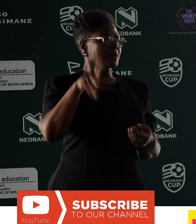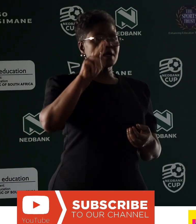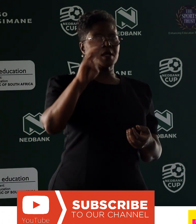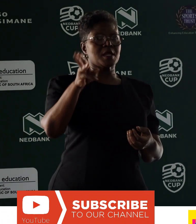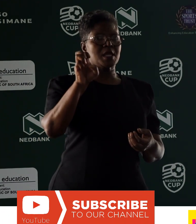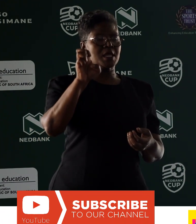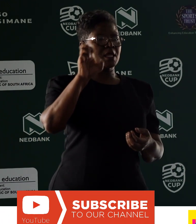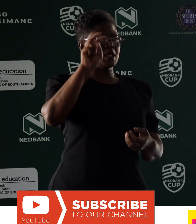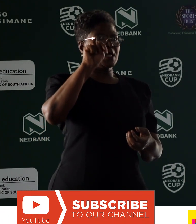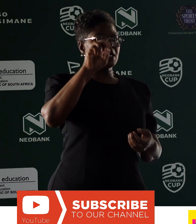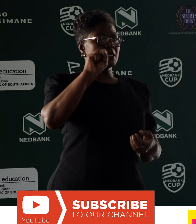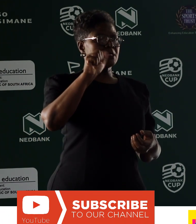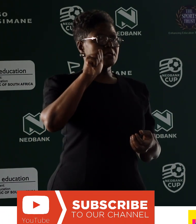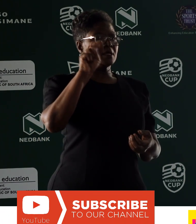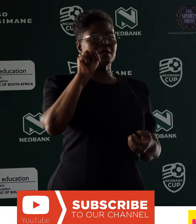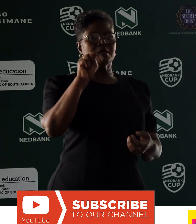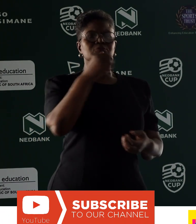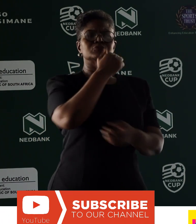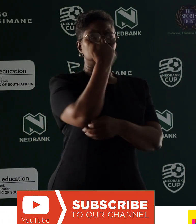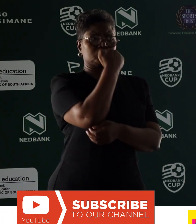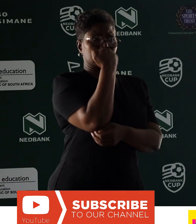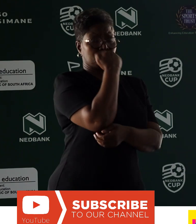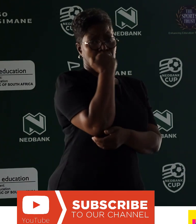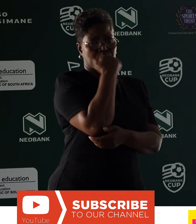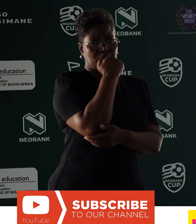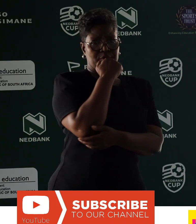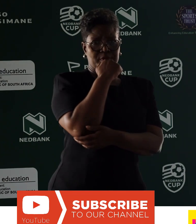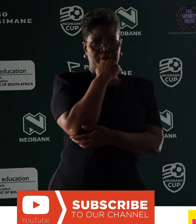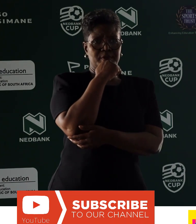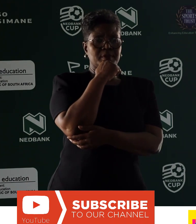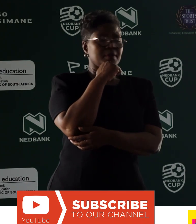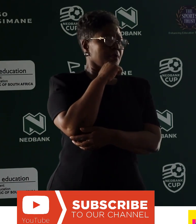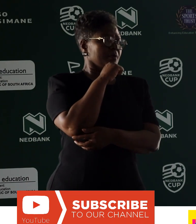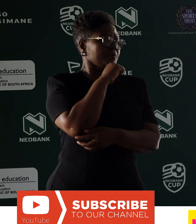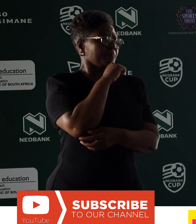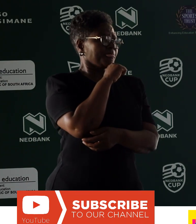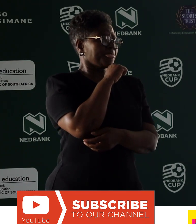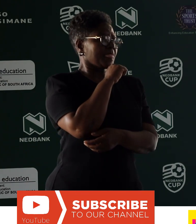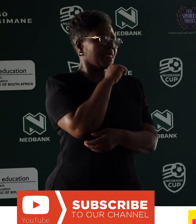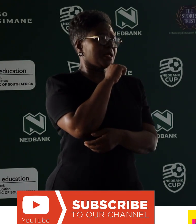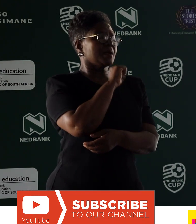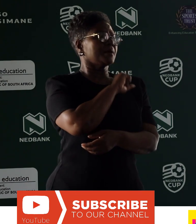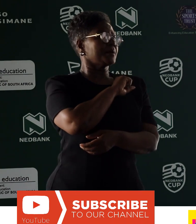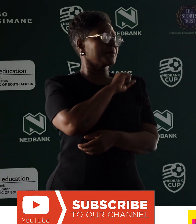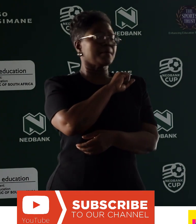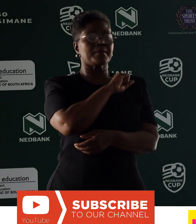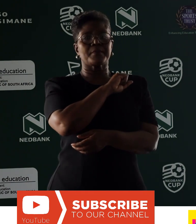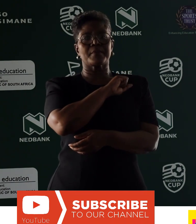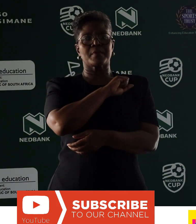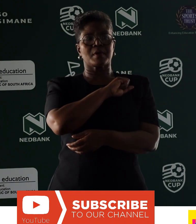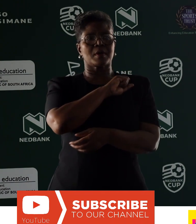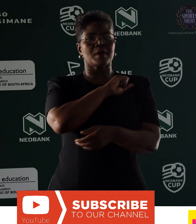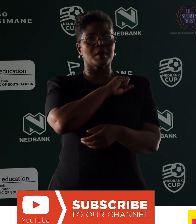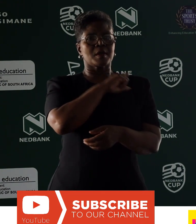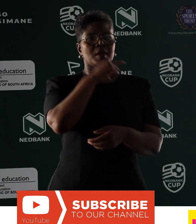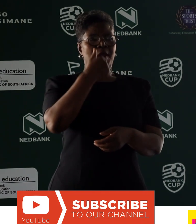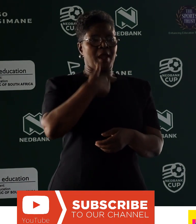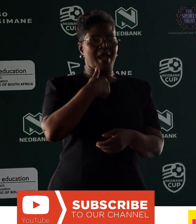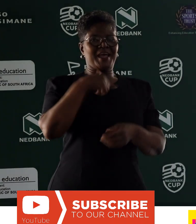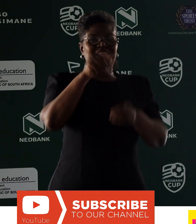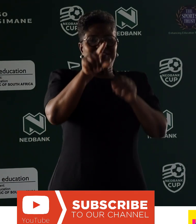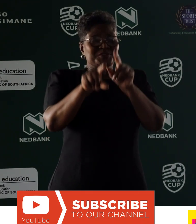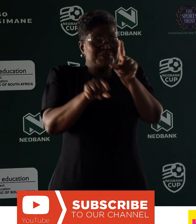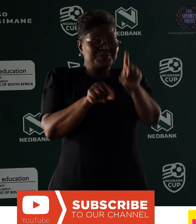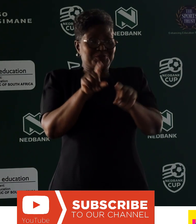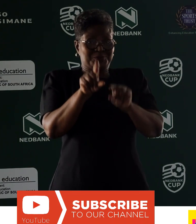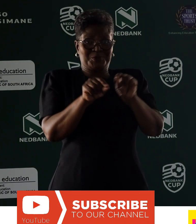I want to apologize in her drugs, because I had to choose a position I must take